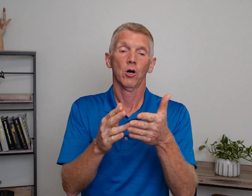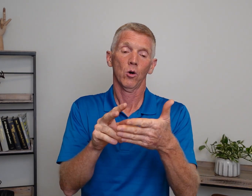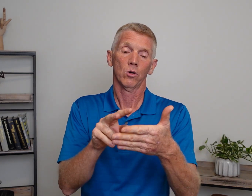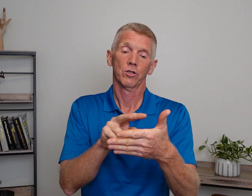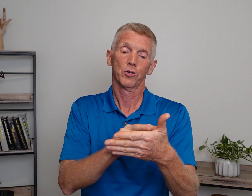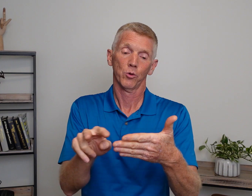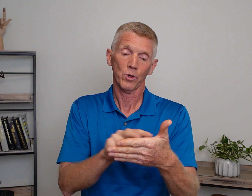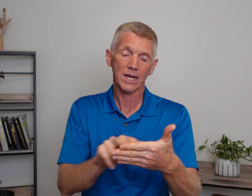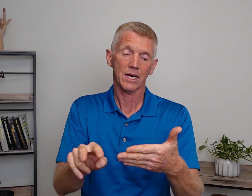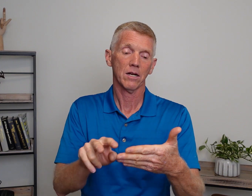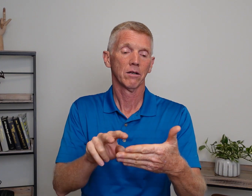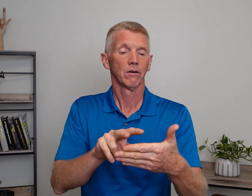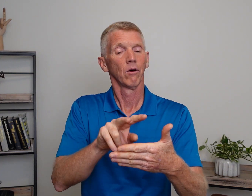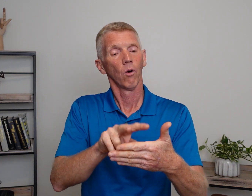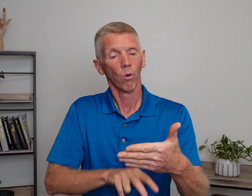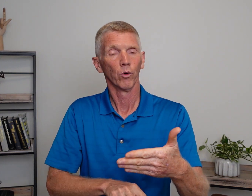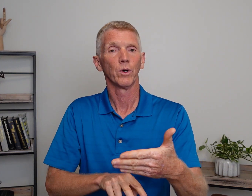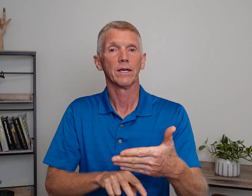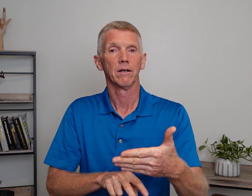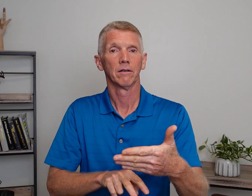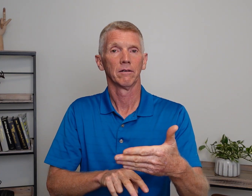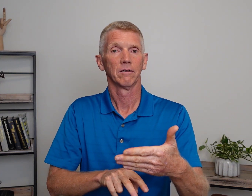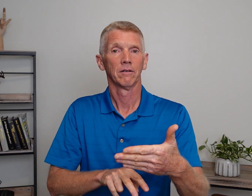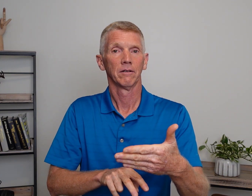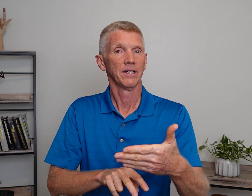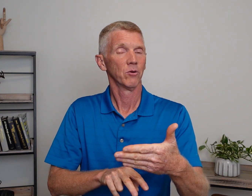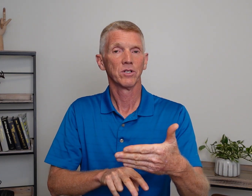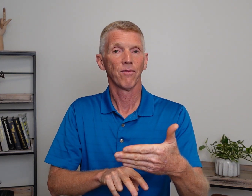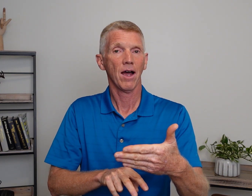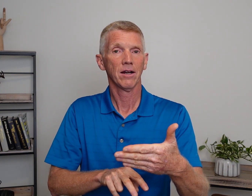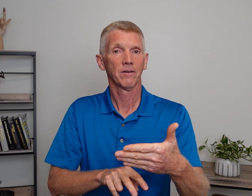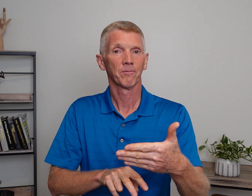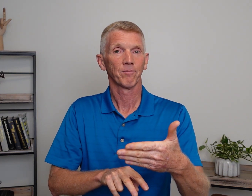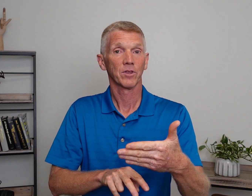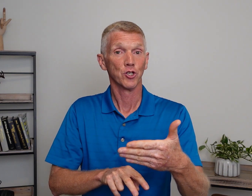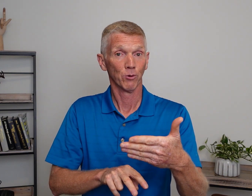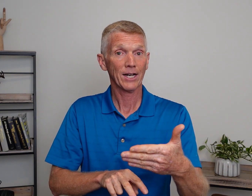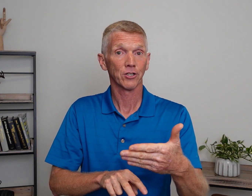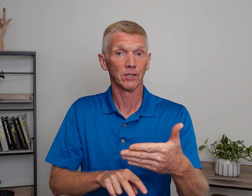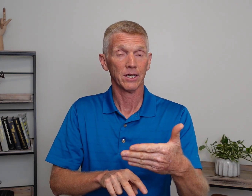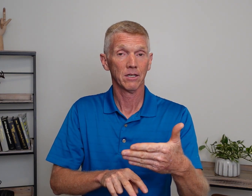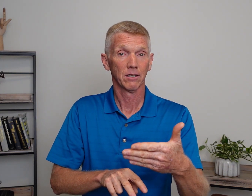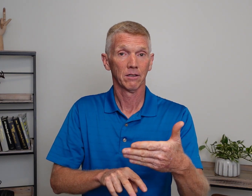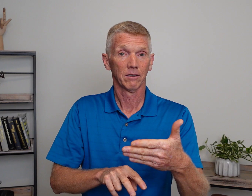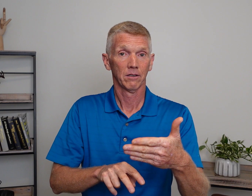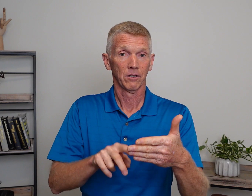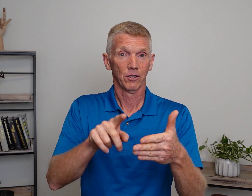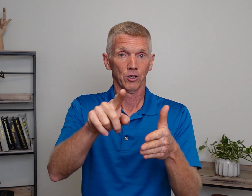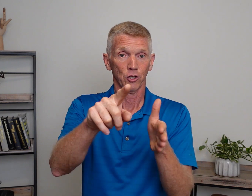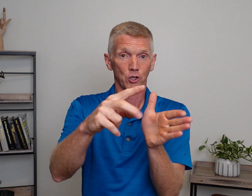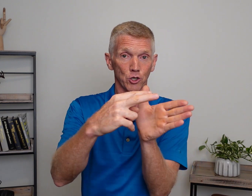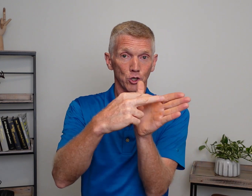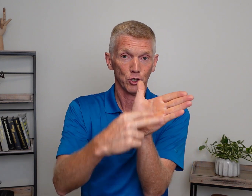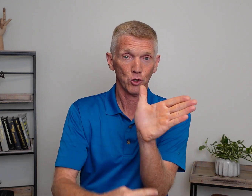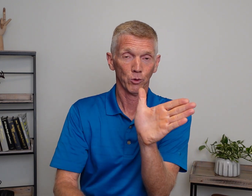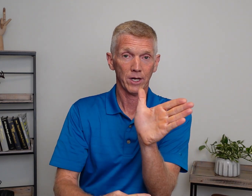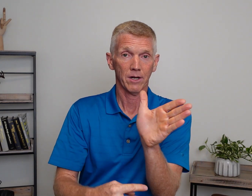So, to read or read. Either one's fine. Directionally, you read.